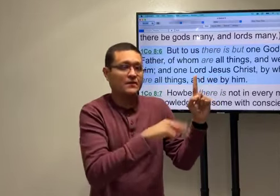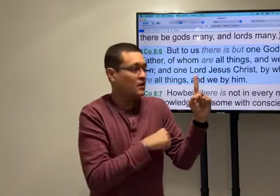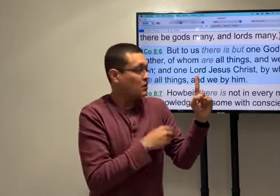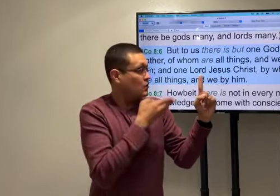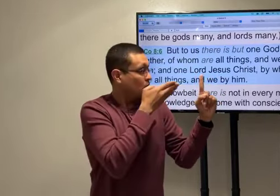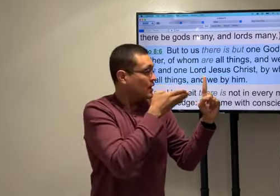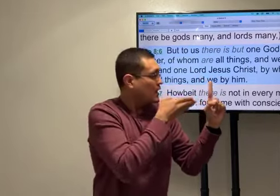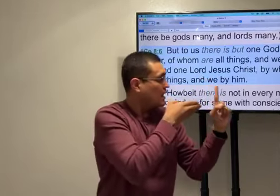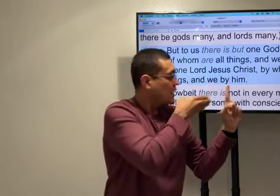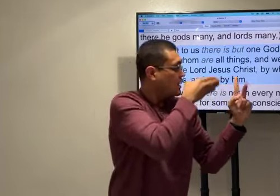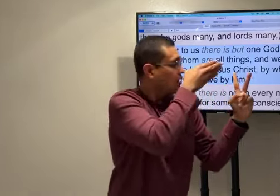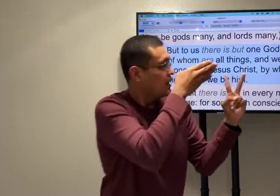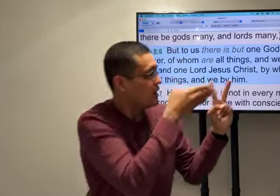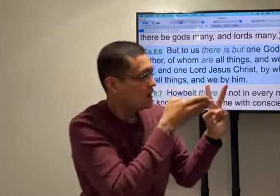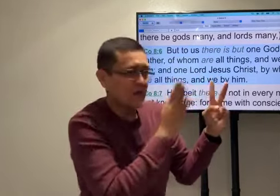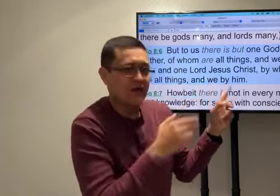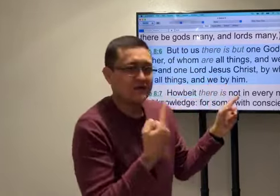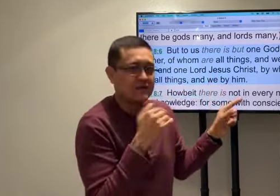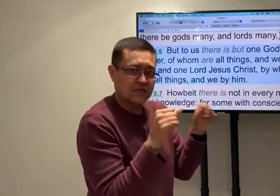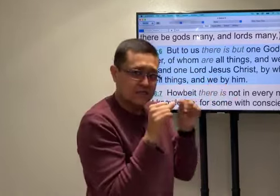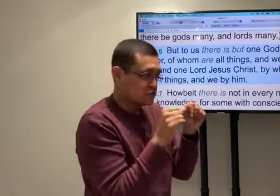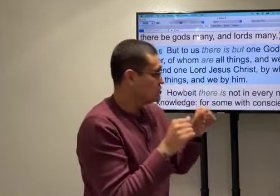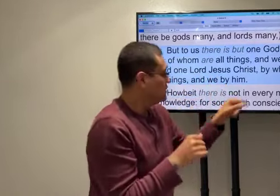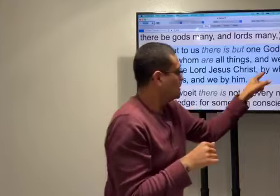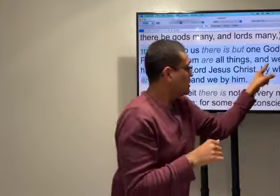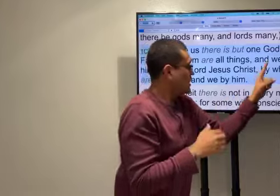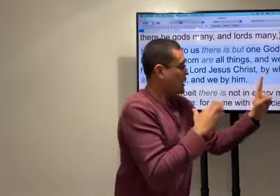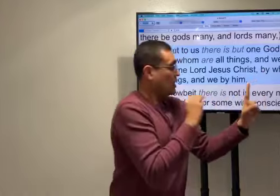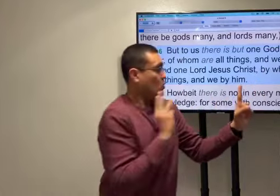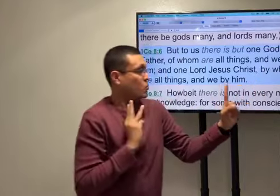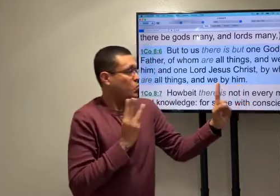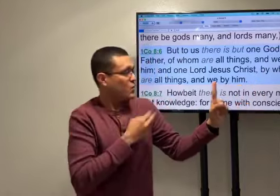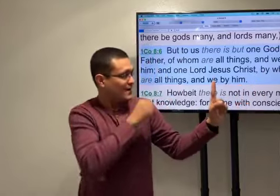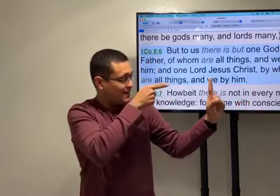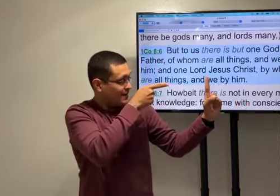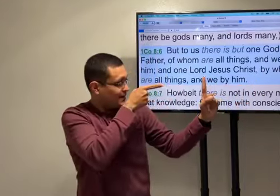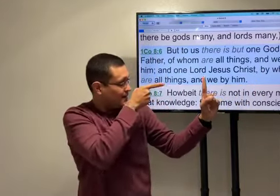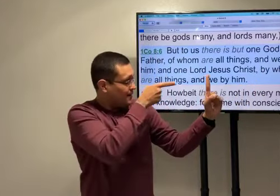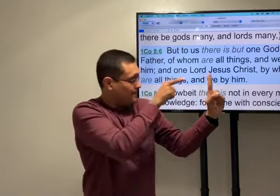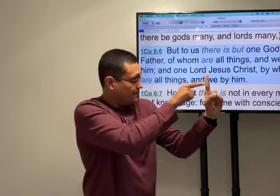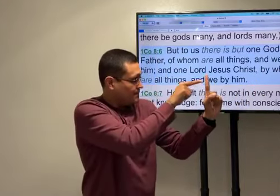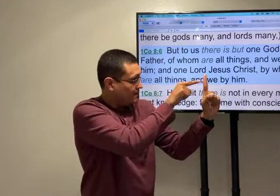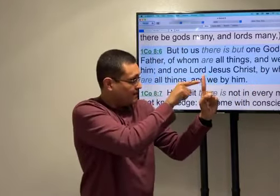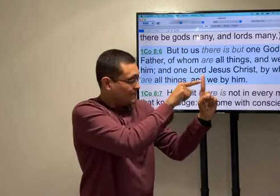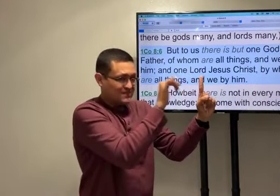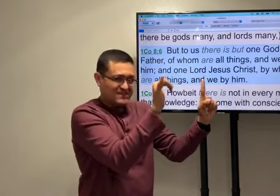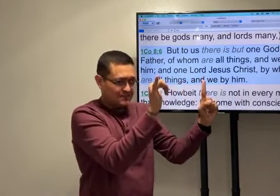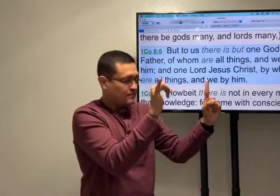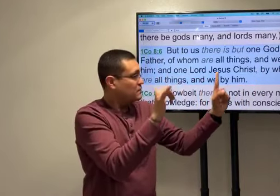And one Lord Jesus Christ. That's not meaning you're adding a second person. By Him.